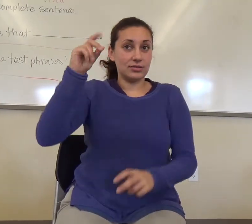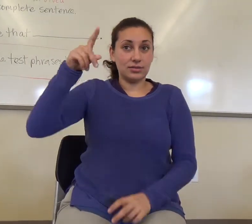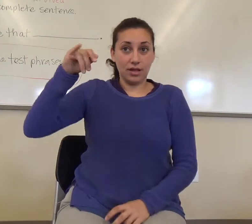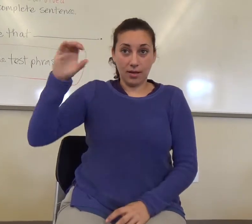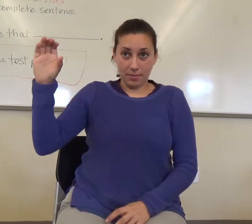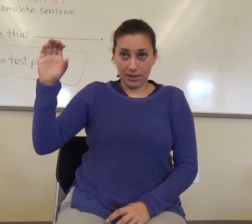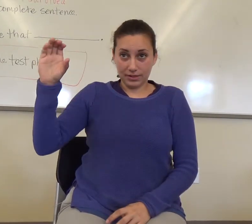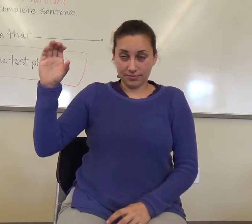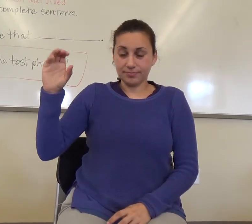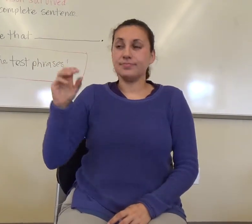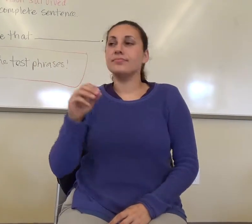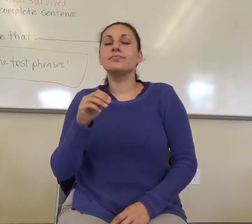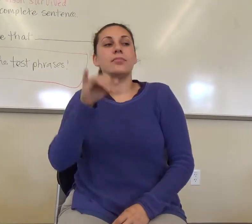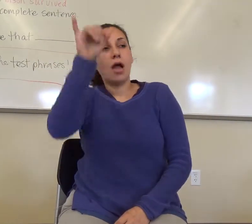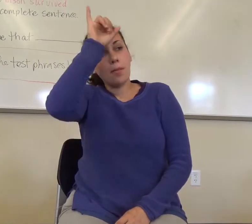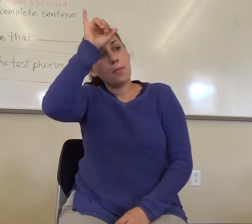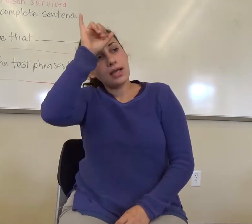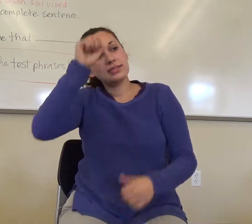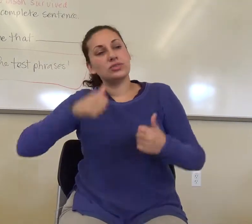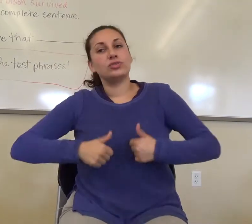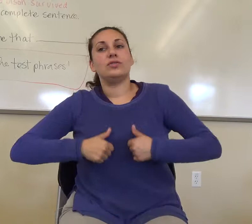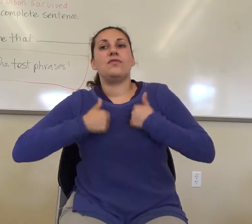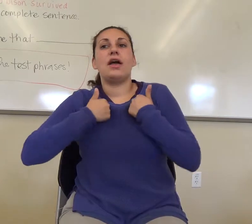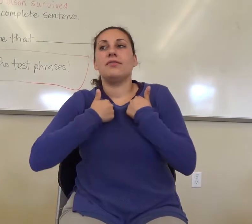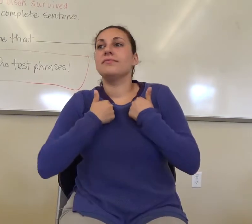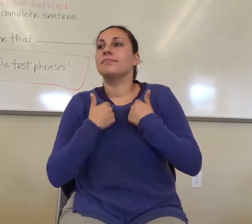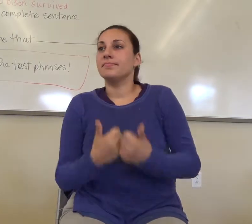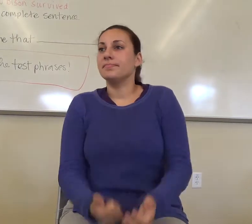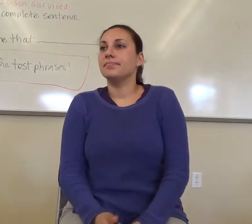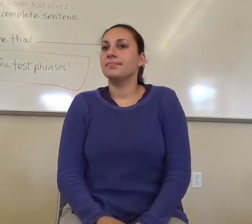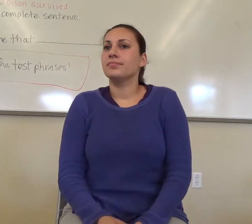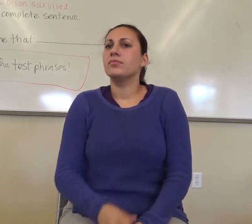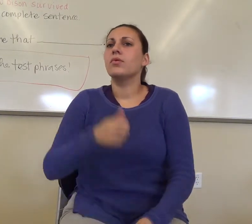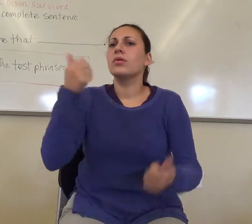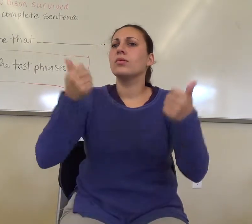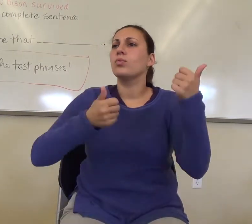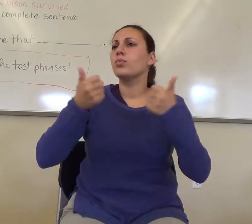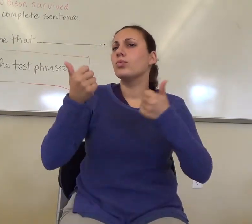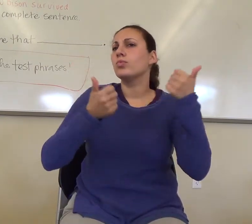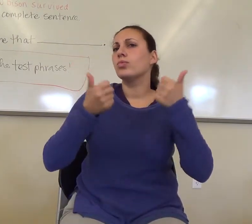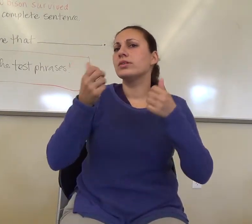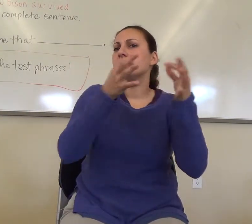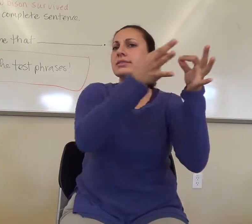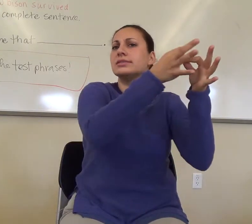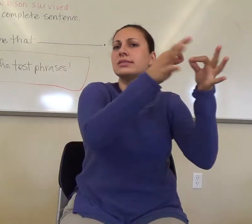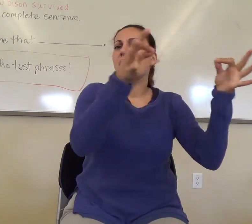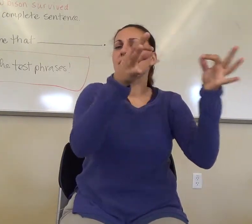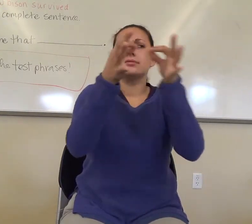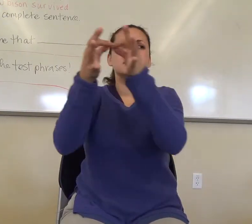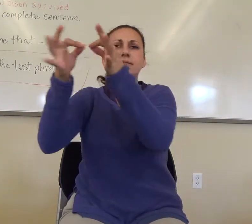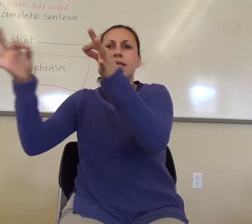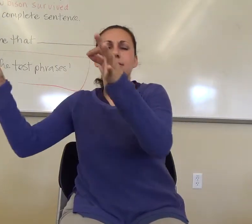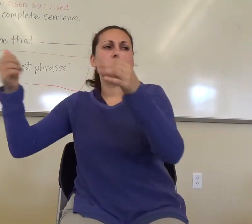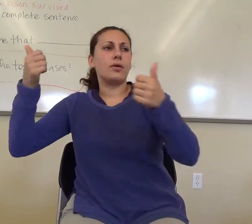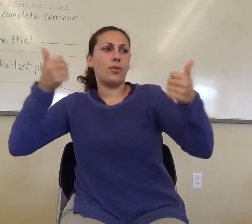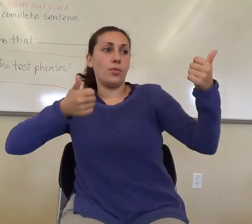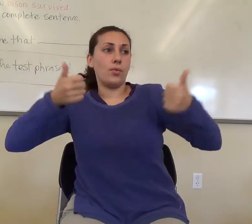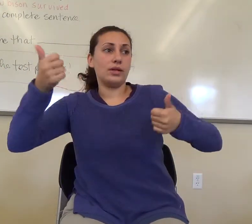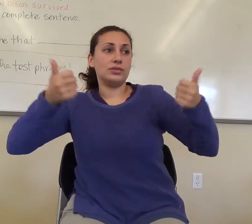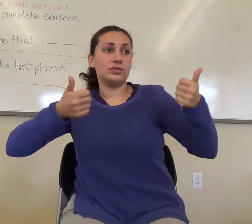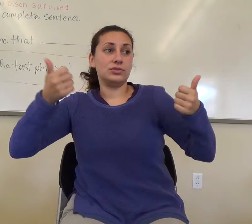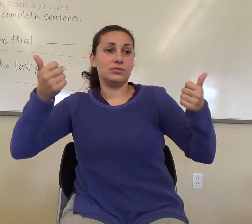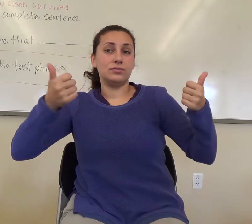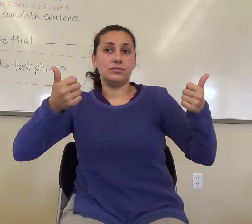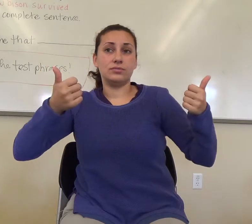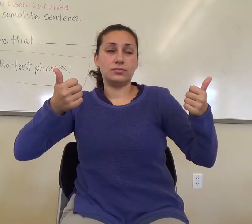bison survival. Which one of these sentences, and notice these are all